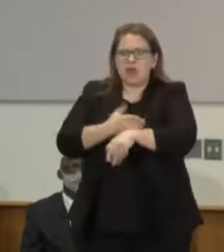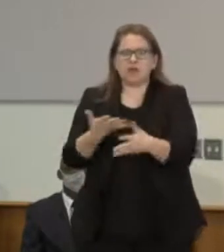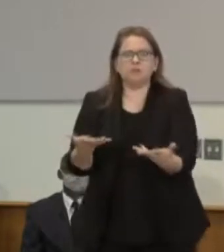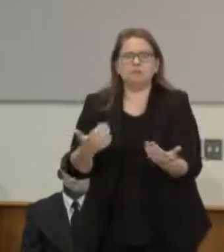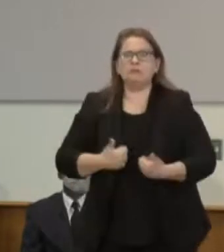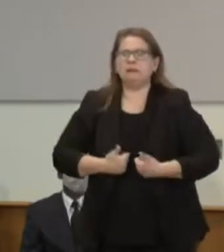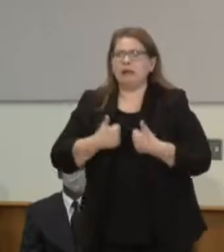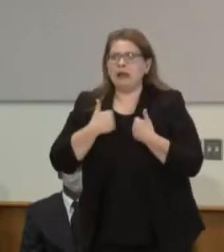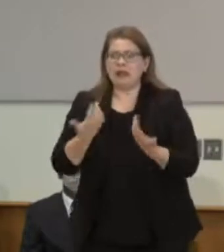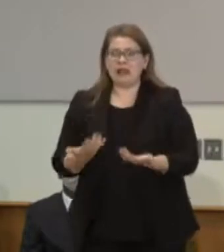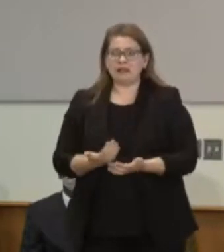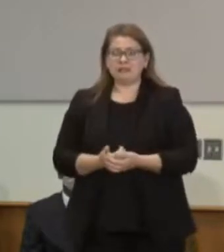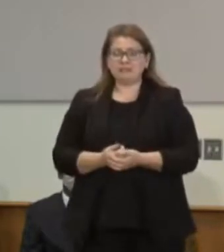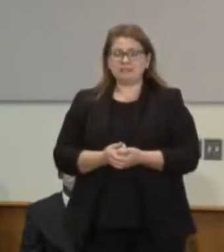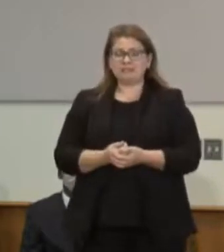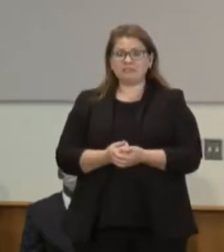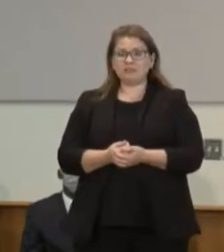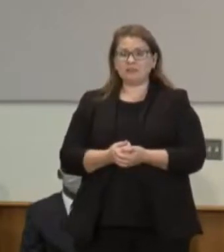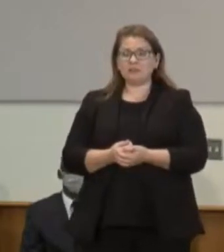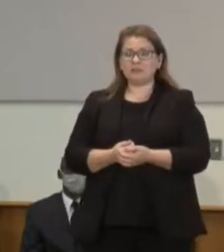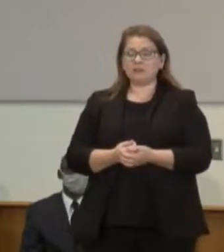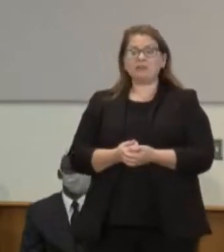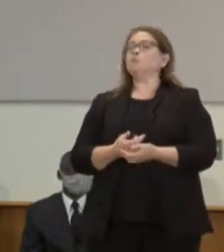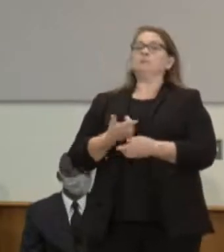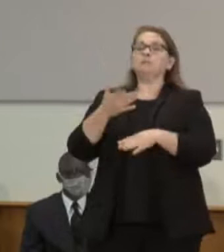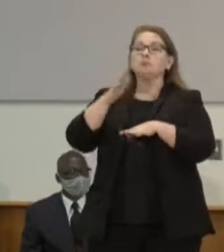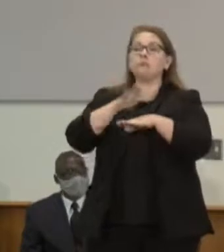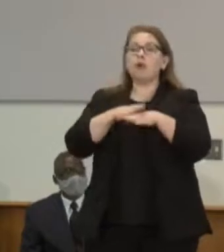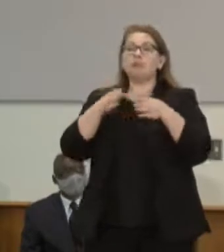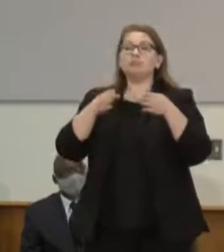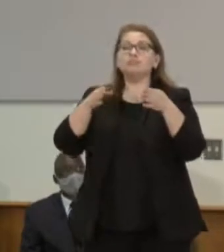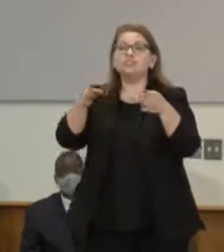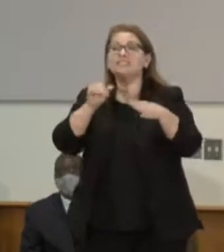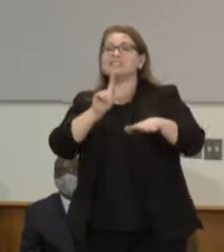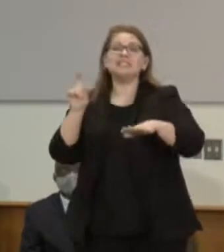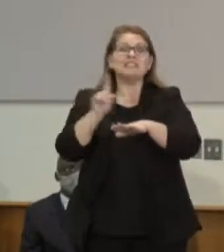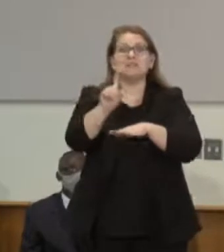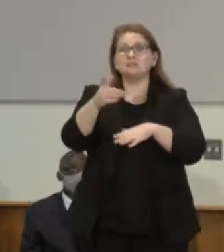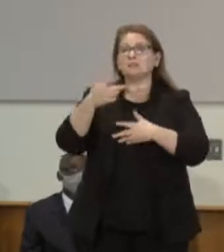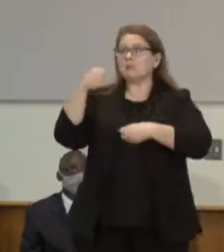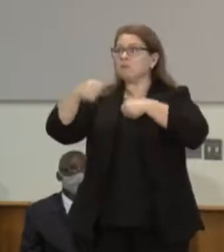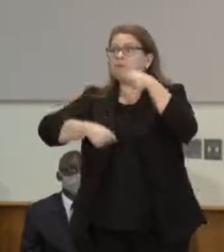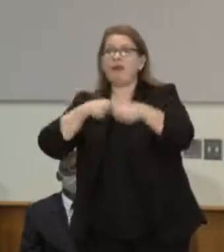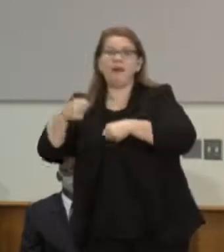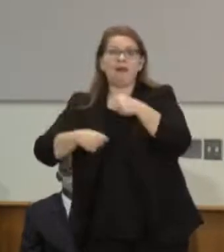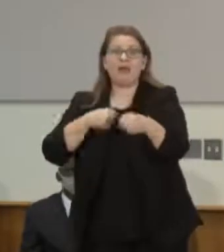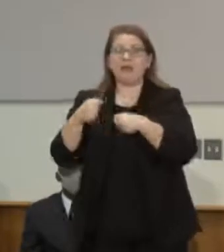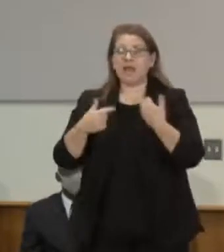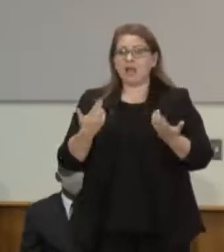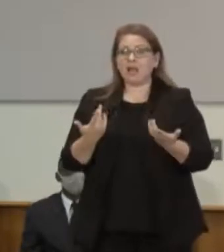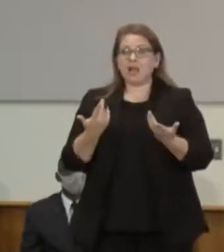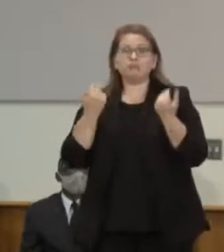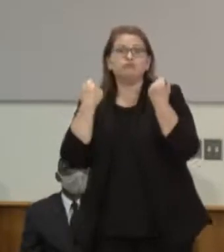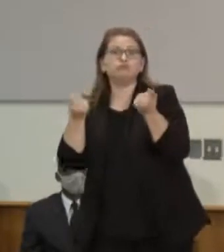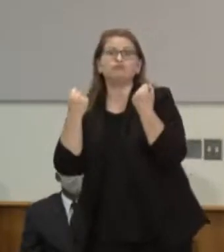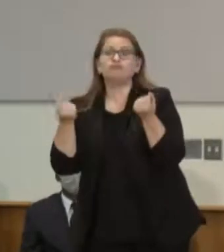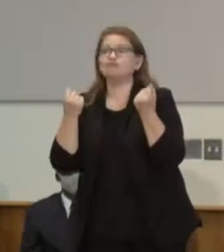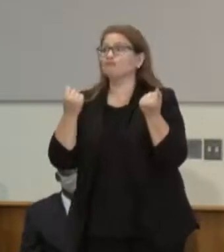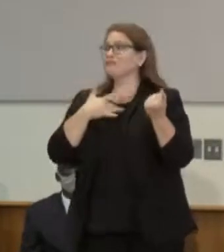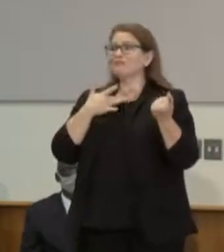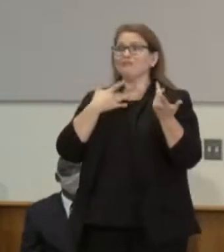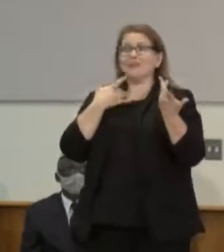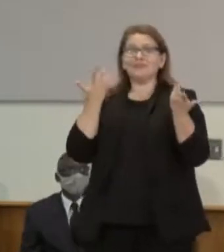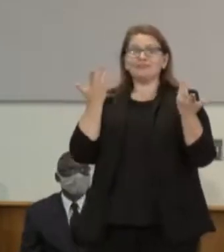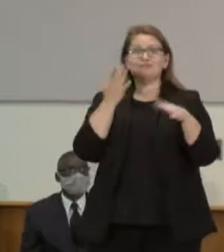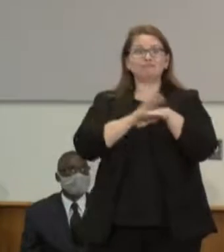we ride down, ride our kids, ride our bikes, or whether we're driving a car, to have a police officer